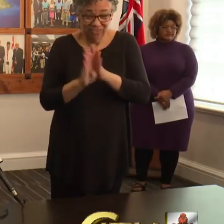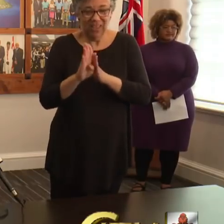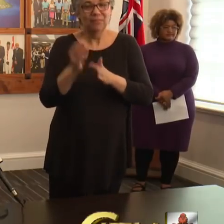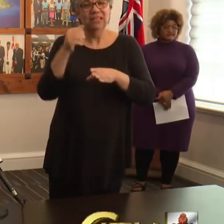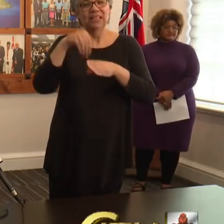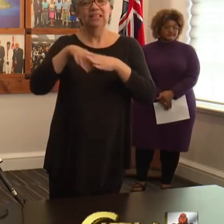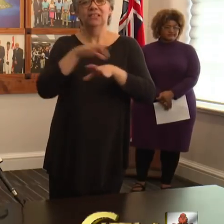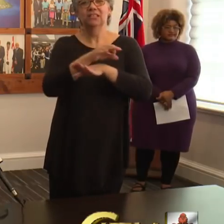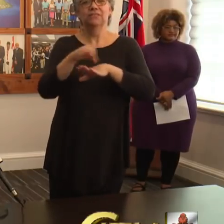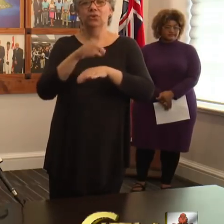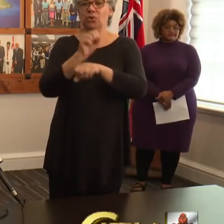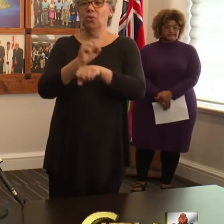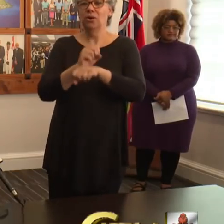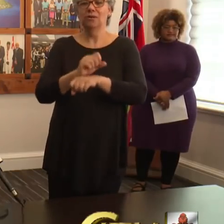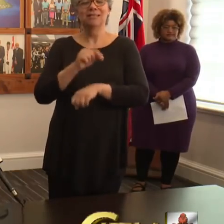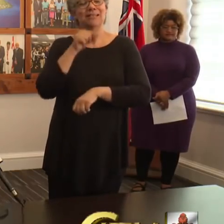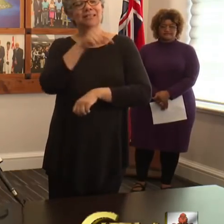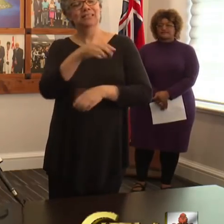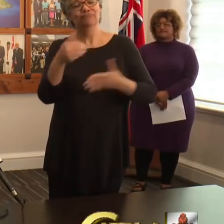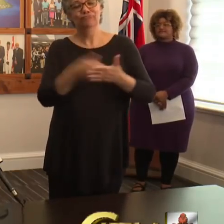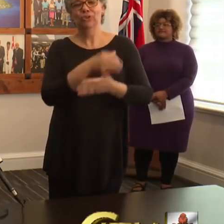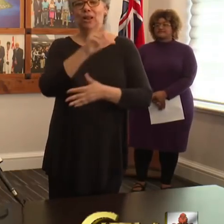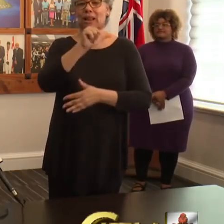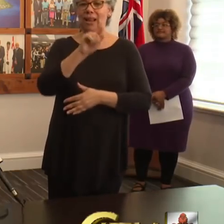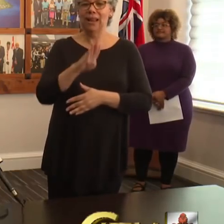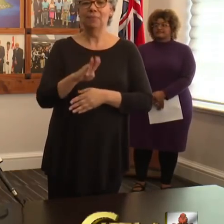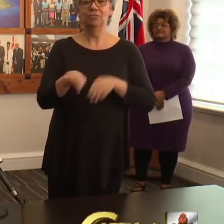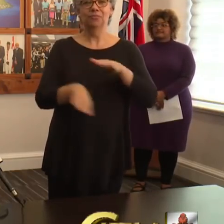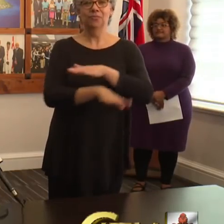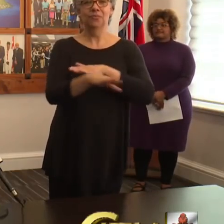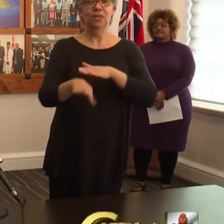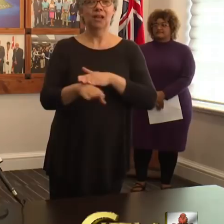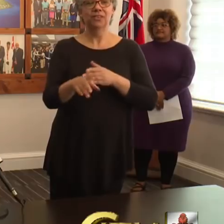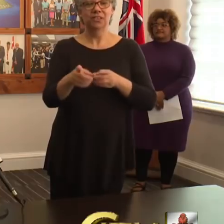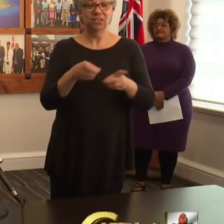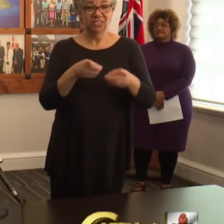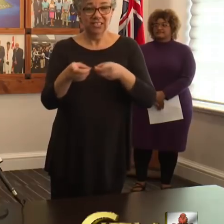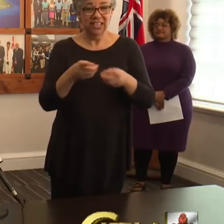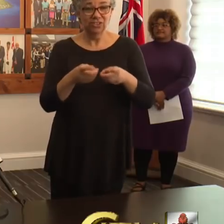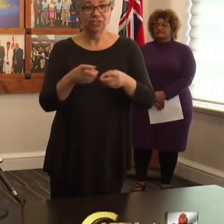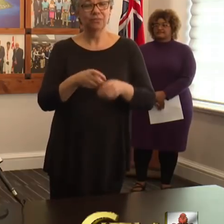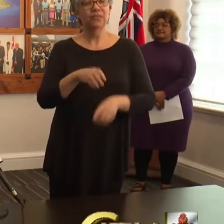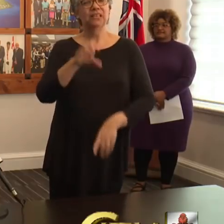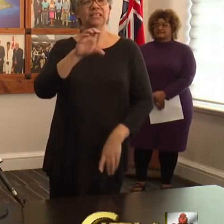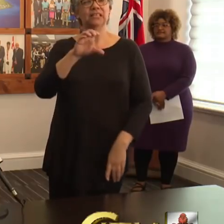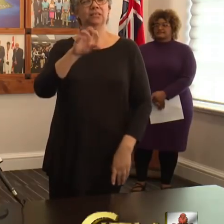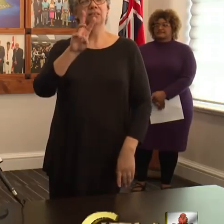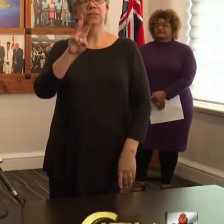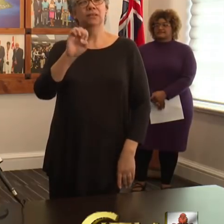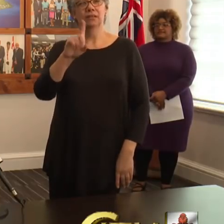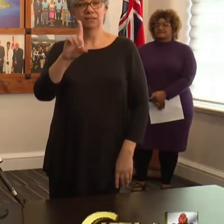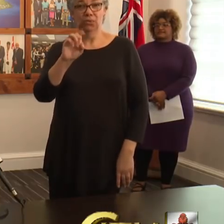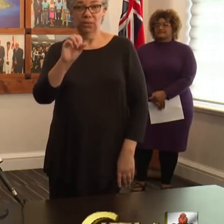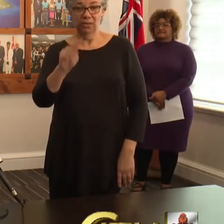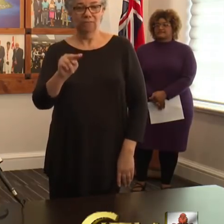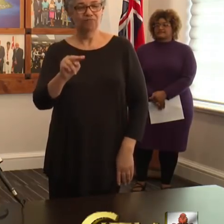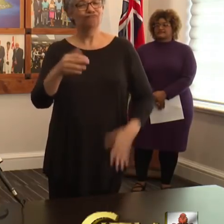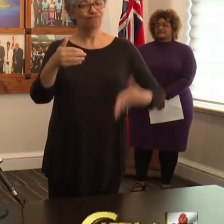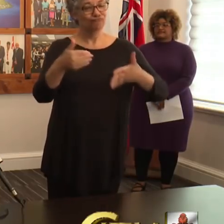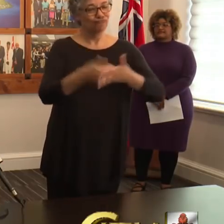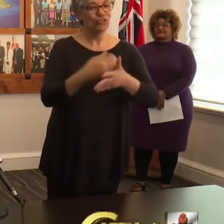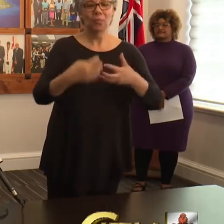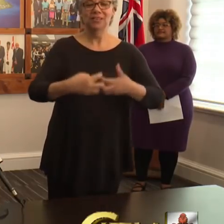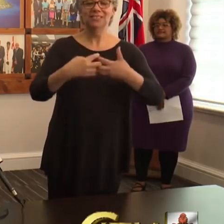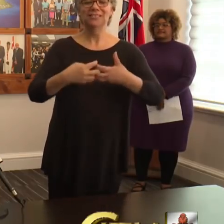excited because this new laboratory will be under the direction of our own doctor, Karika Weldon, and the new machines, as I spoke about, as well as the